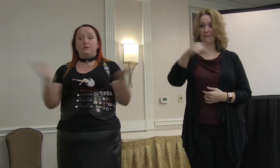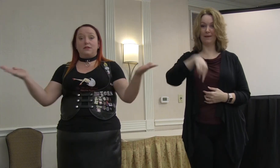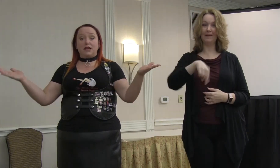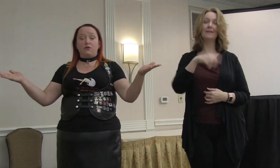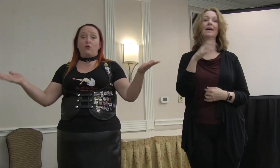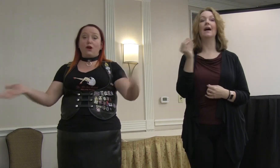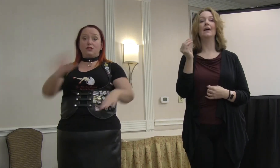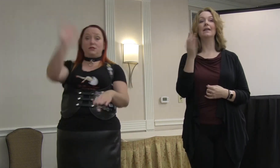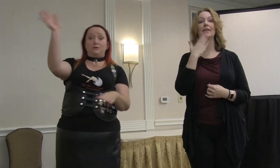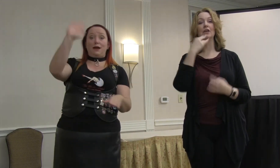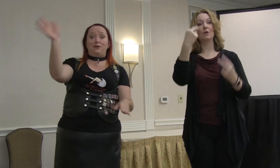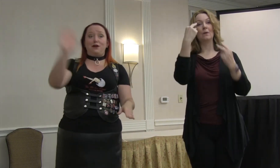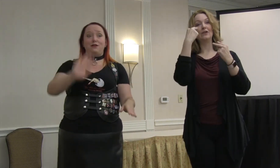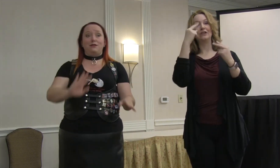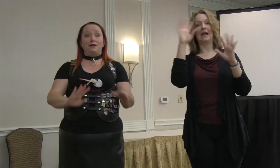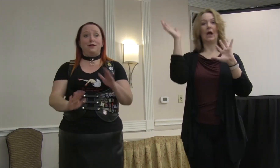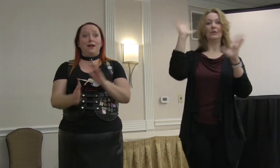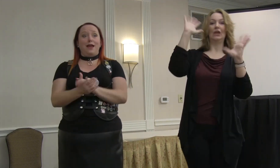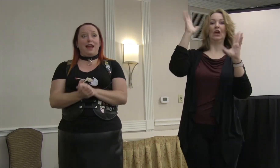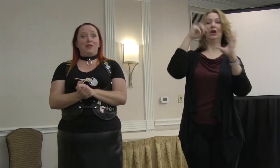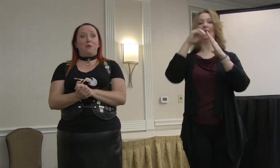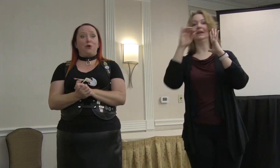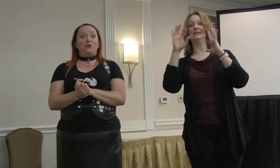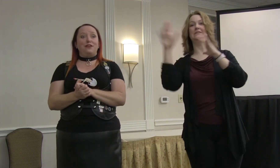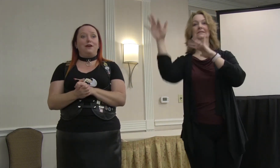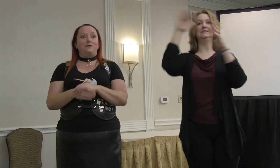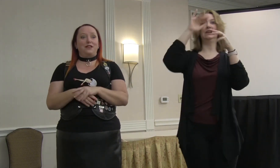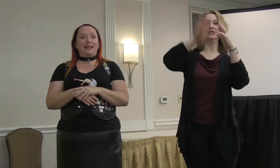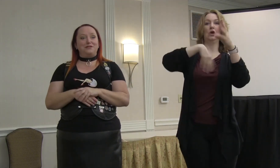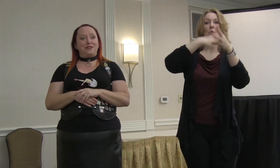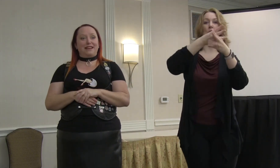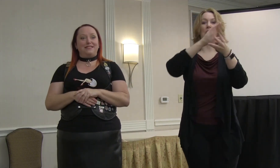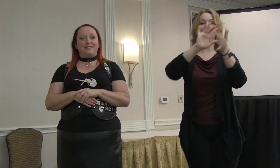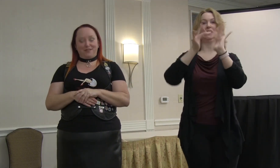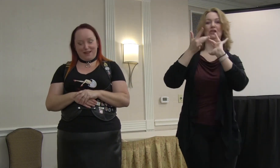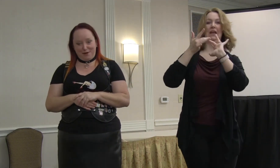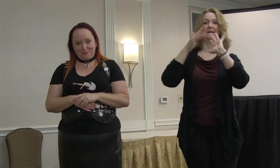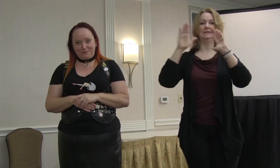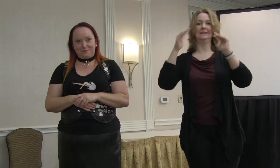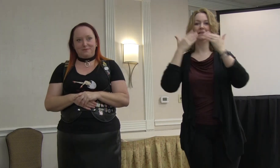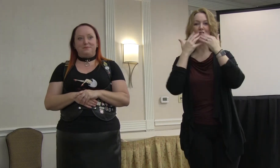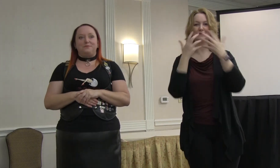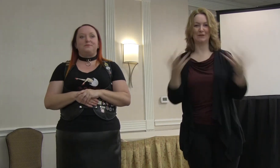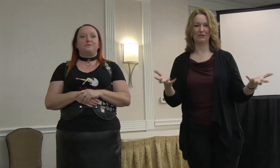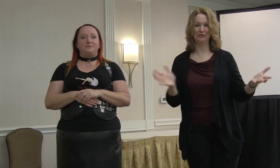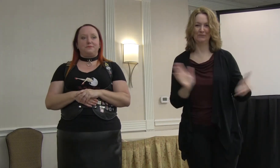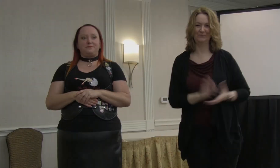And thank you for watching out there in the world of the internet. So thank you.